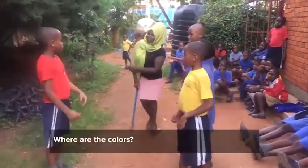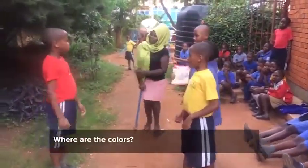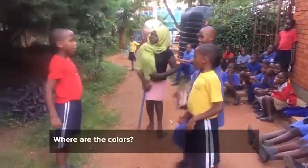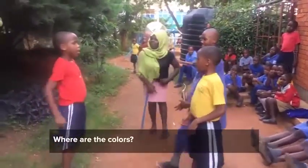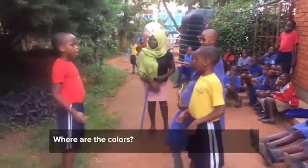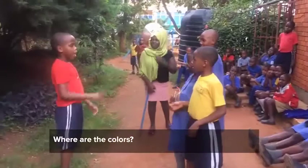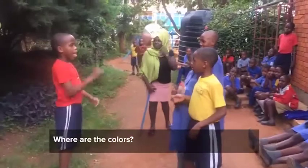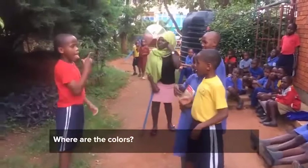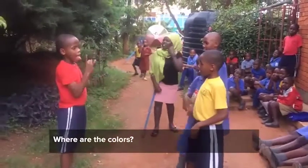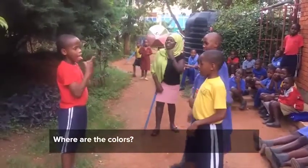Where are the colors?